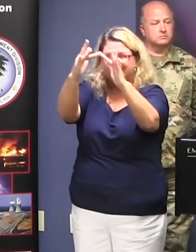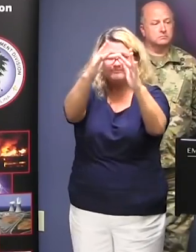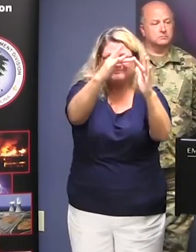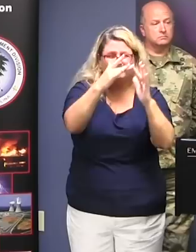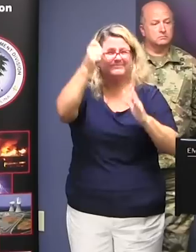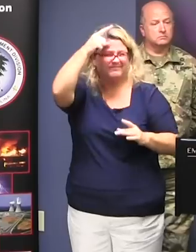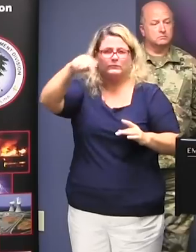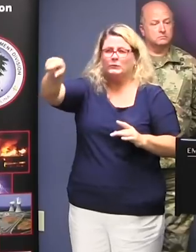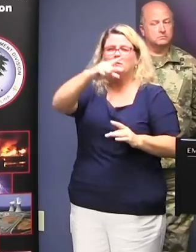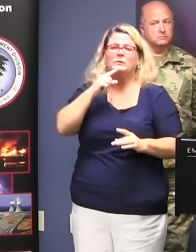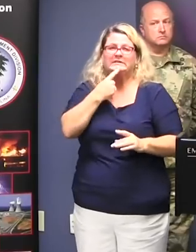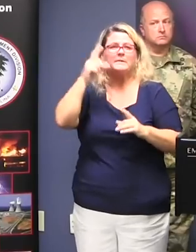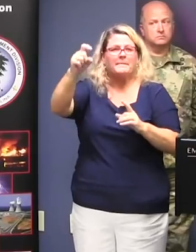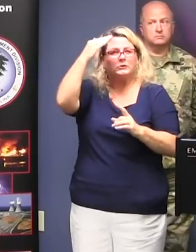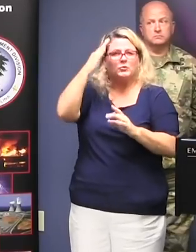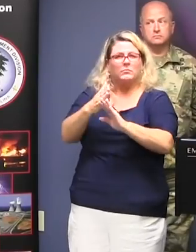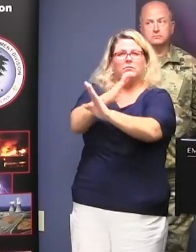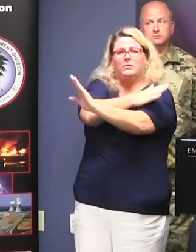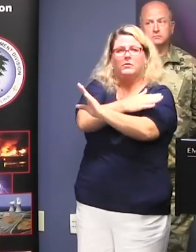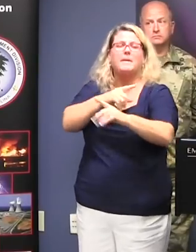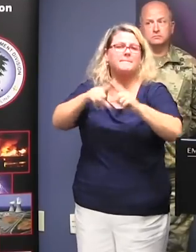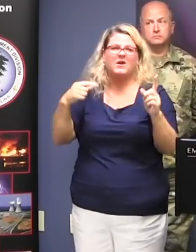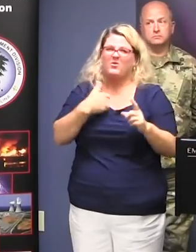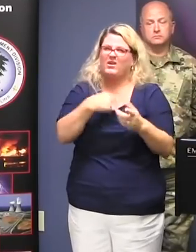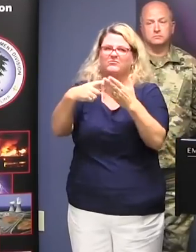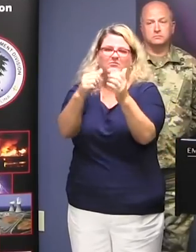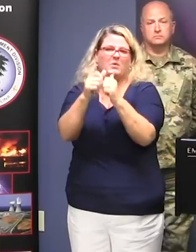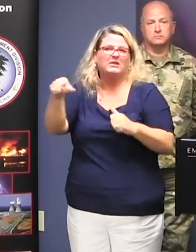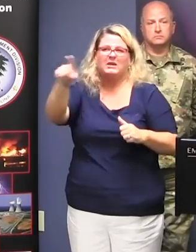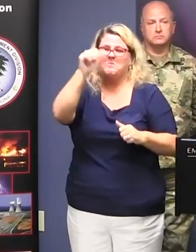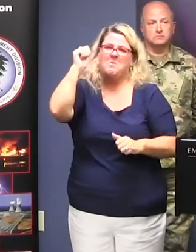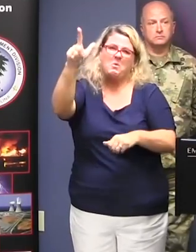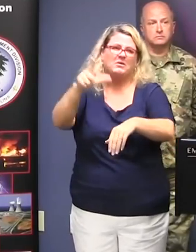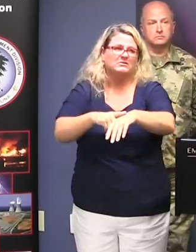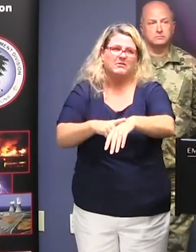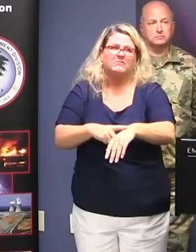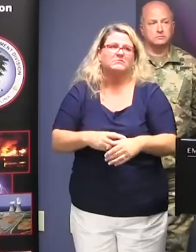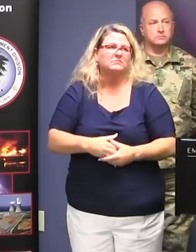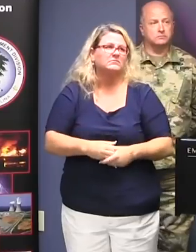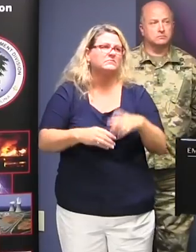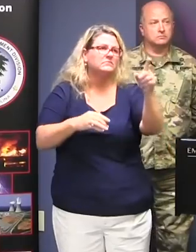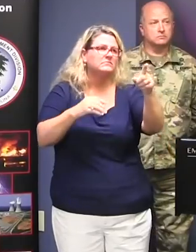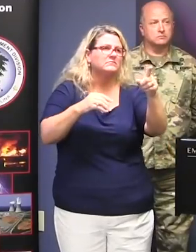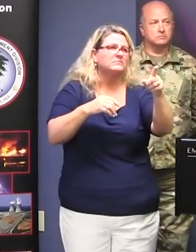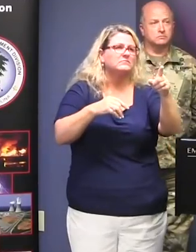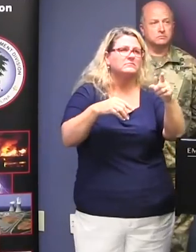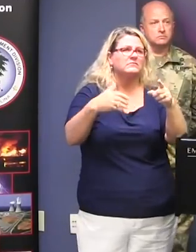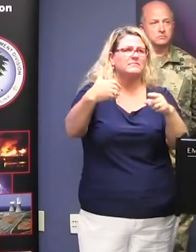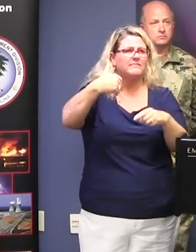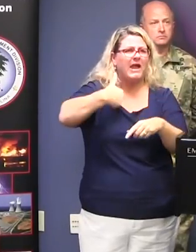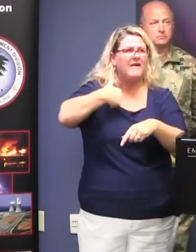a little bit more advanced notice, but there's constant communication among the entire network. Governor, is there a fixed timeline